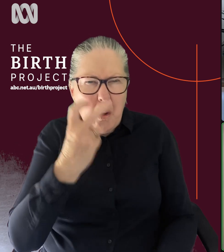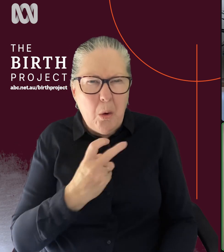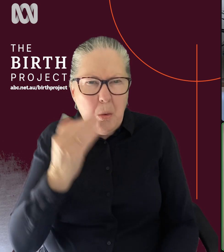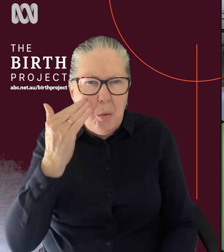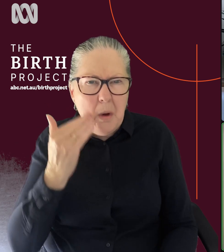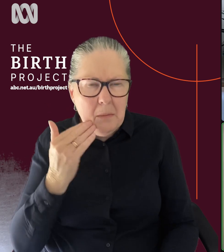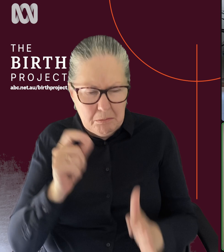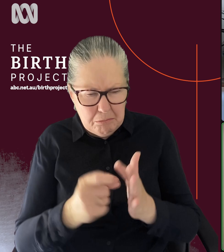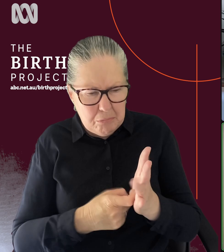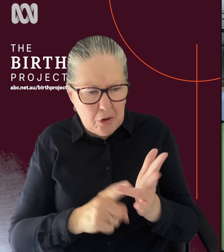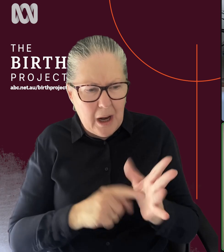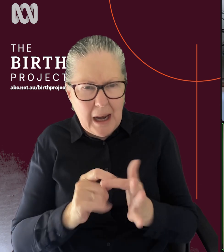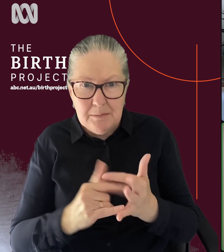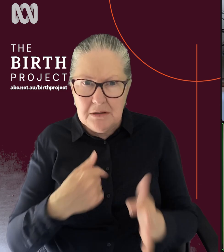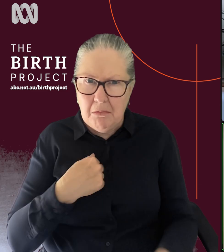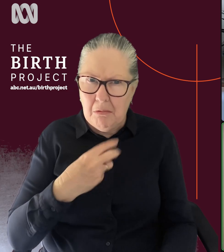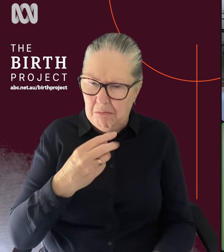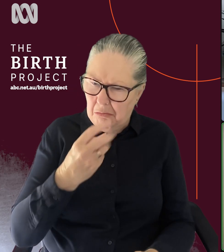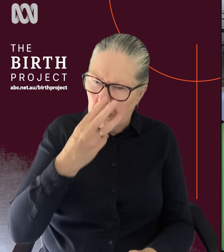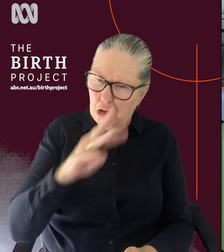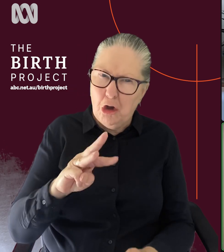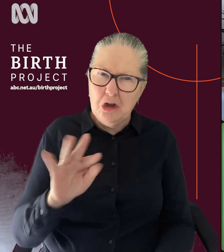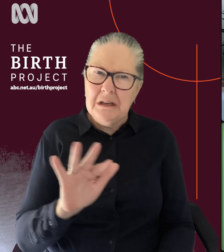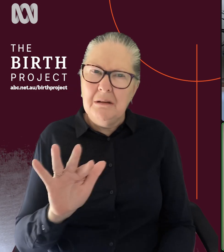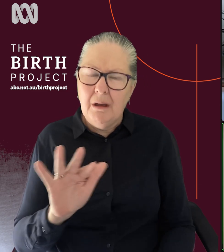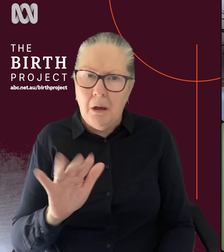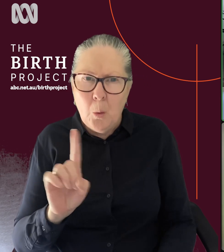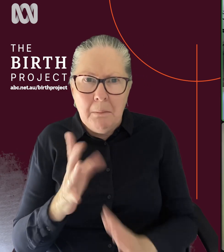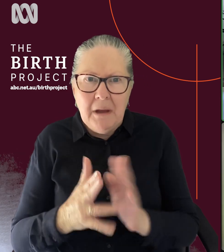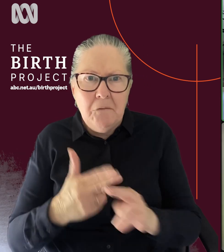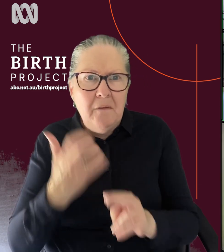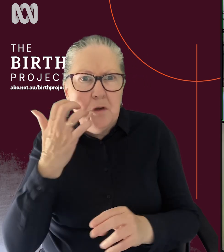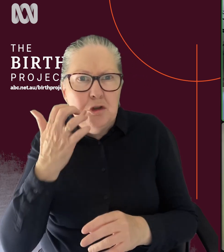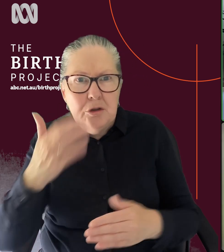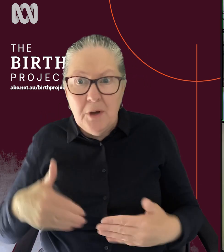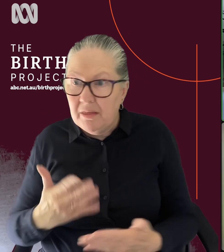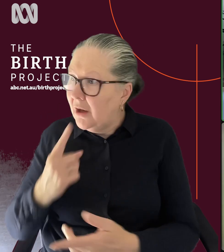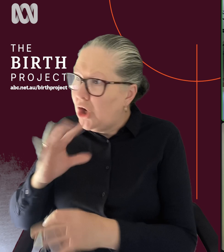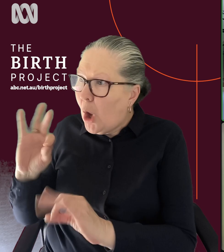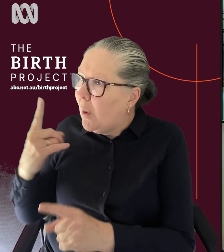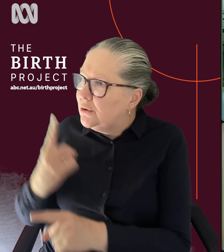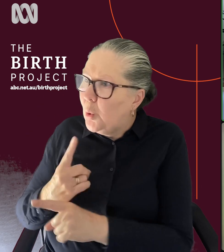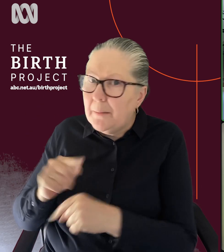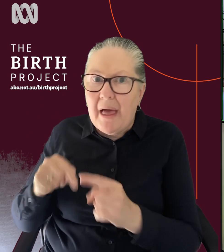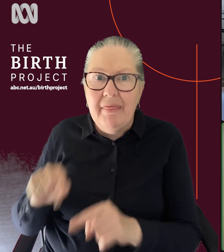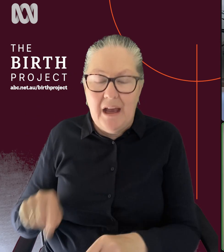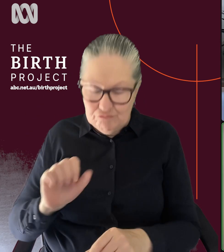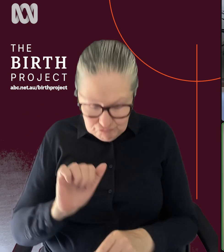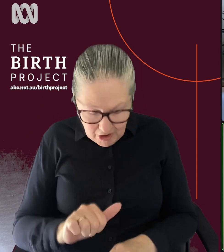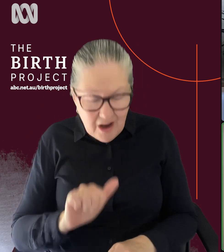Surely, um, I'm like in my thirties and what does this mean for future births and things? about. Yeah. It's not something we talk about. you want to talk about